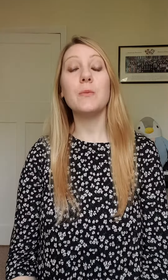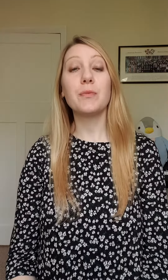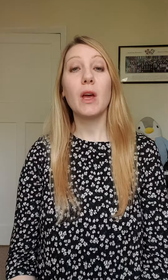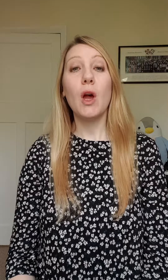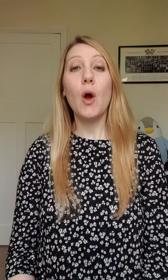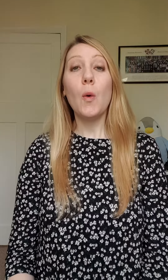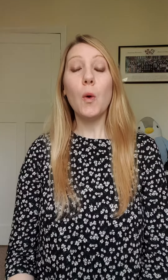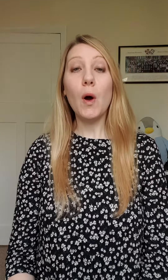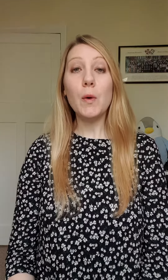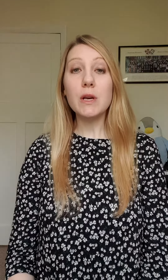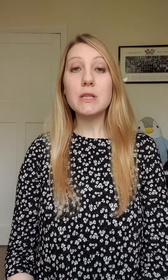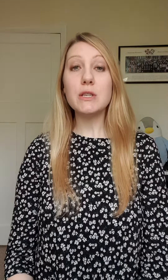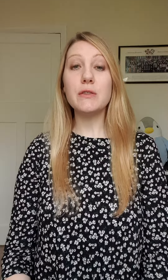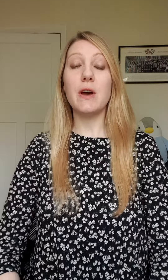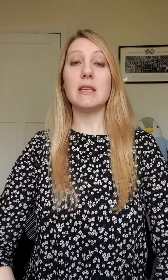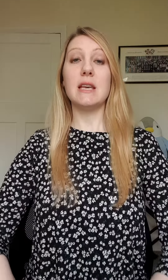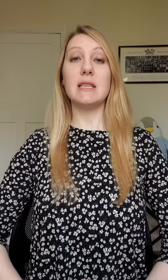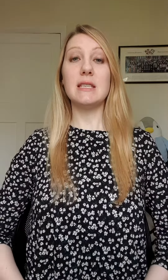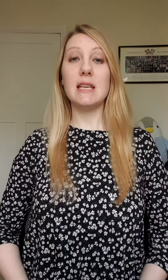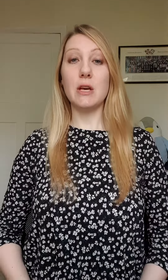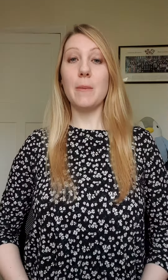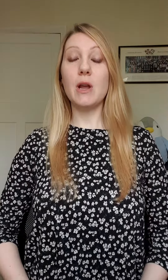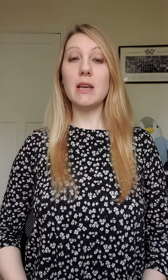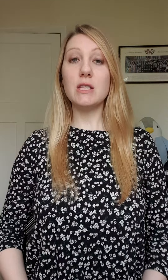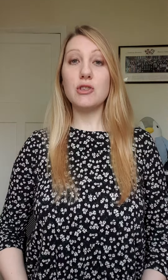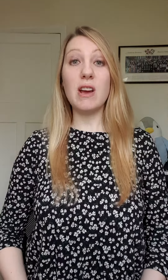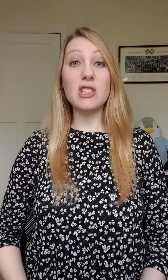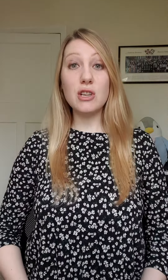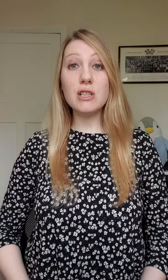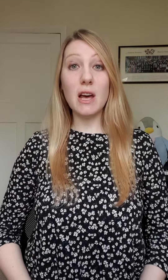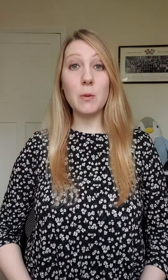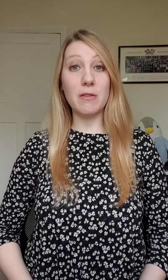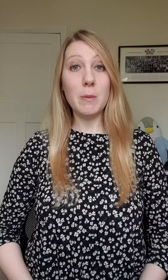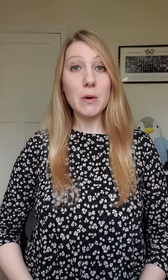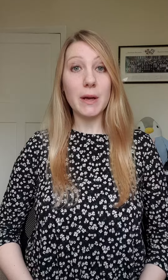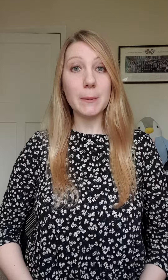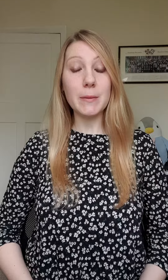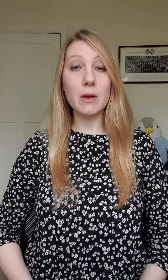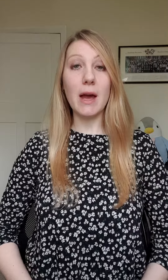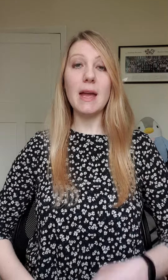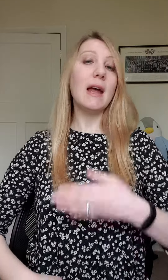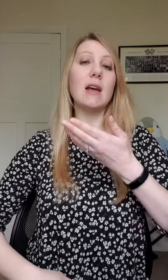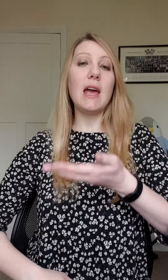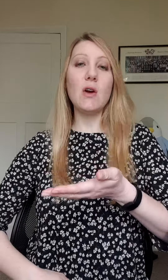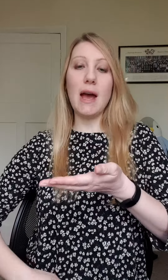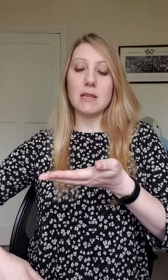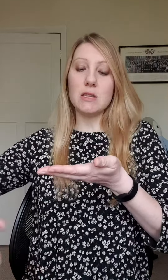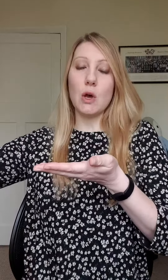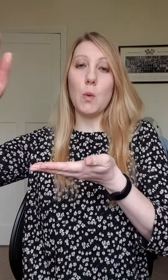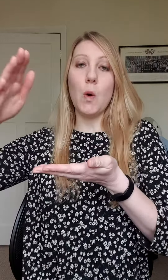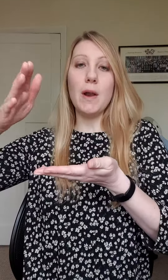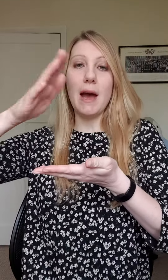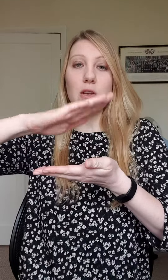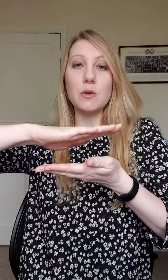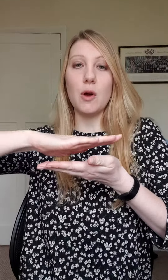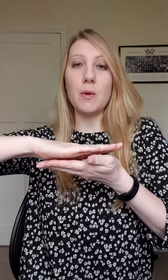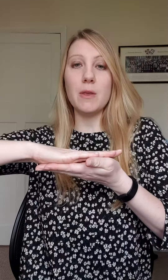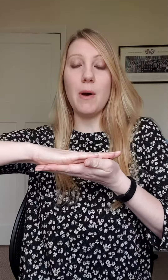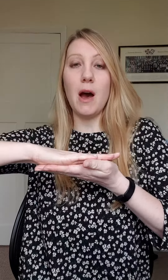So, what I want us to do first is sit up nice and straight just like we're rebuilding. Okay, and I'll get your hands, so one hand with the palm